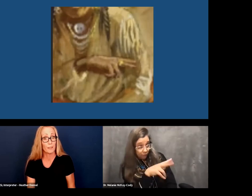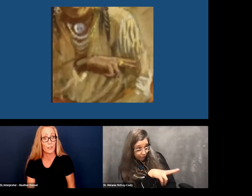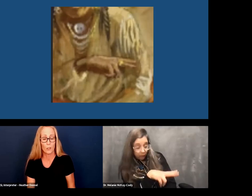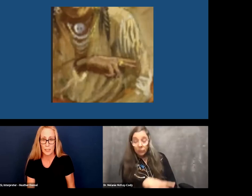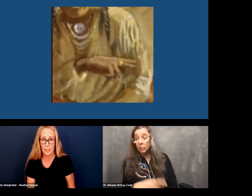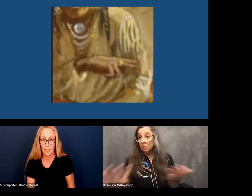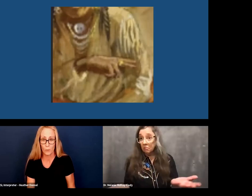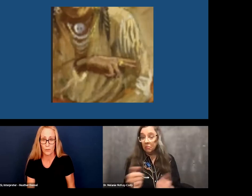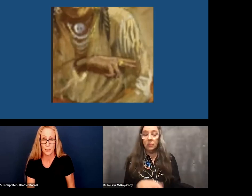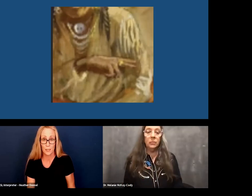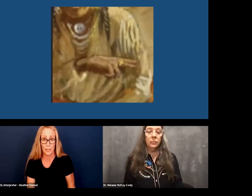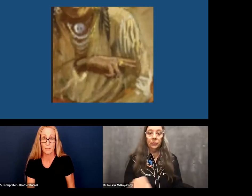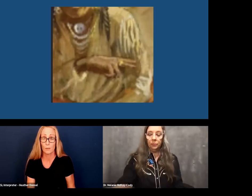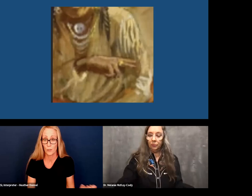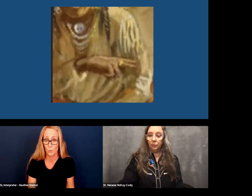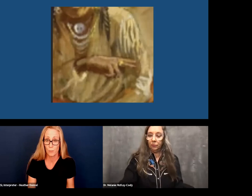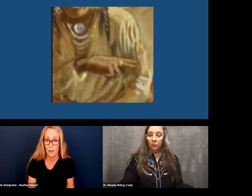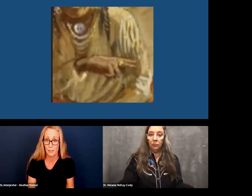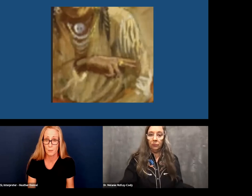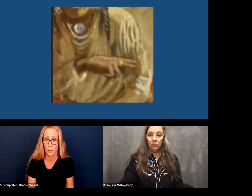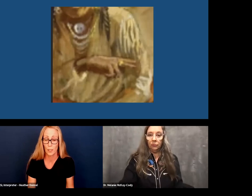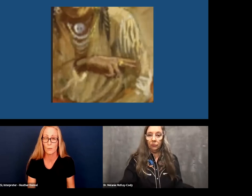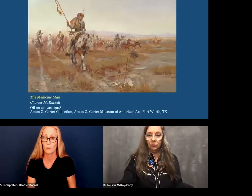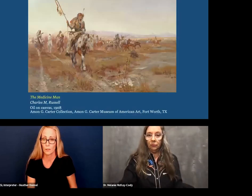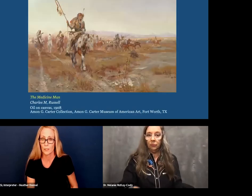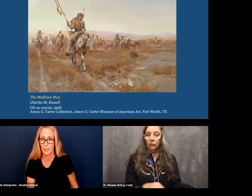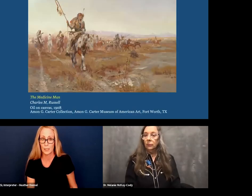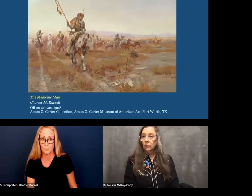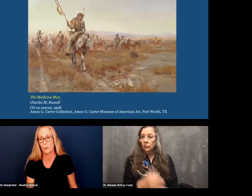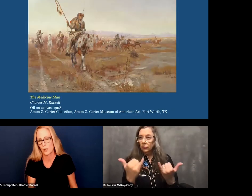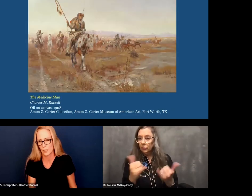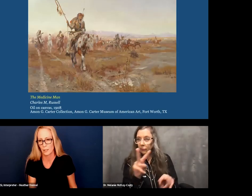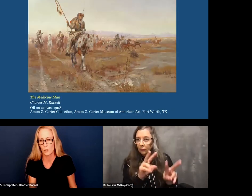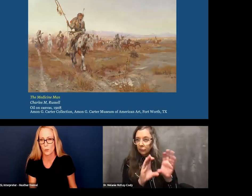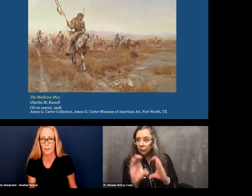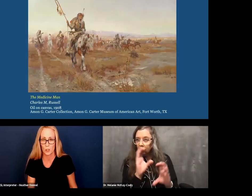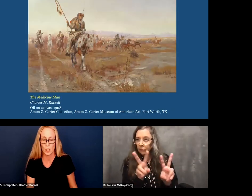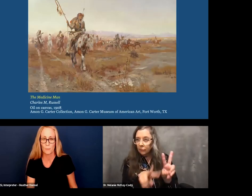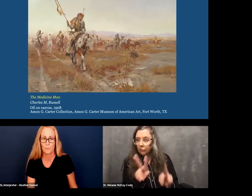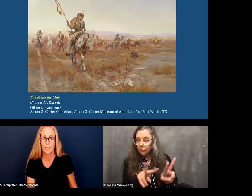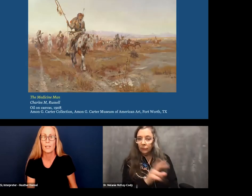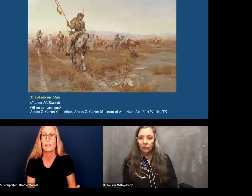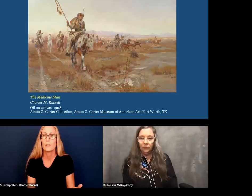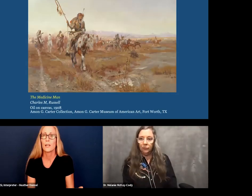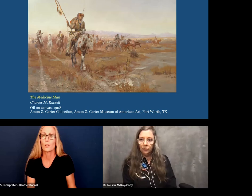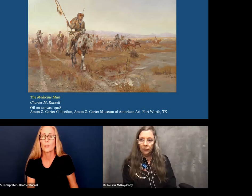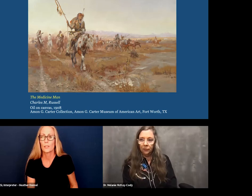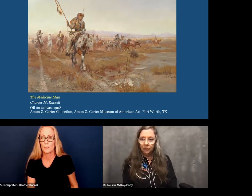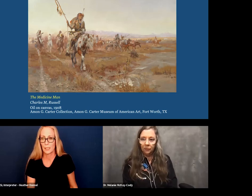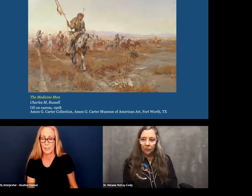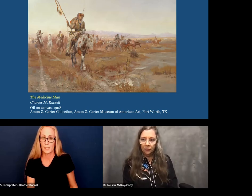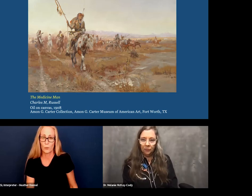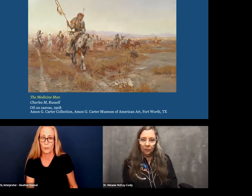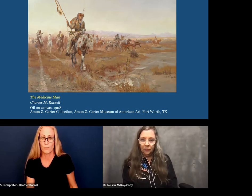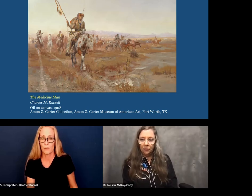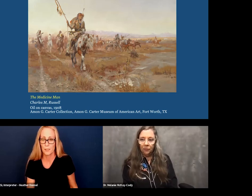movement, it could indicate whether he's saying, look at the woman next to me working, or look at the dog or talking, telling a story about a dog. So now look at